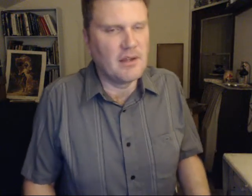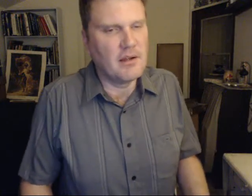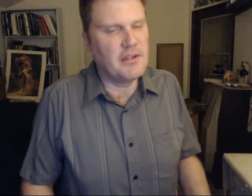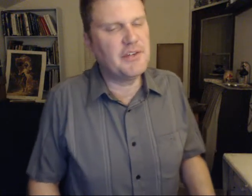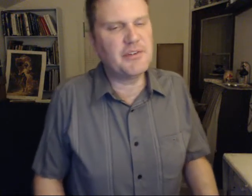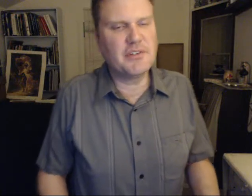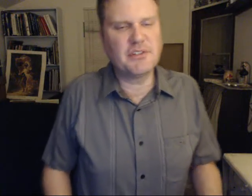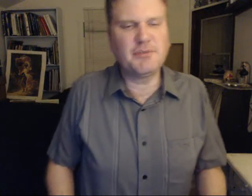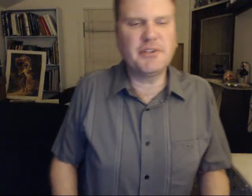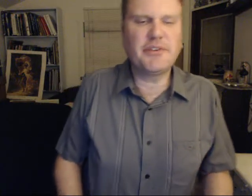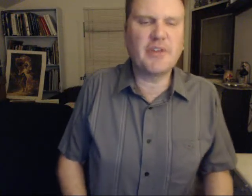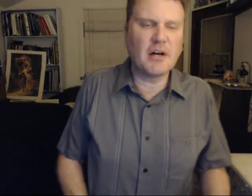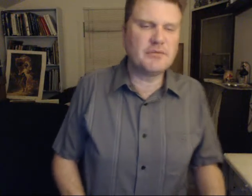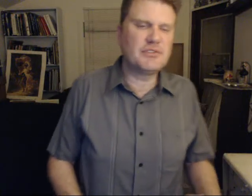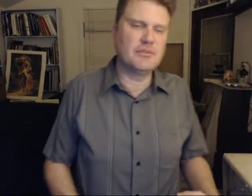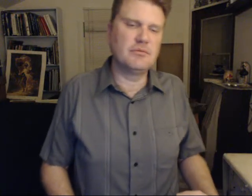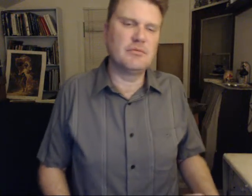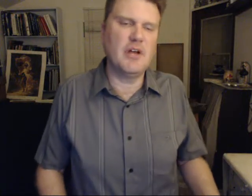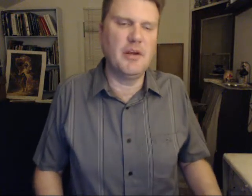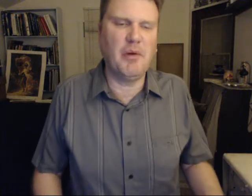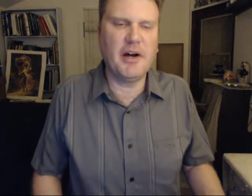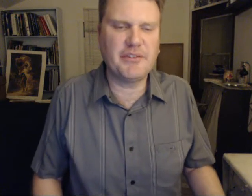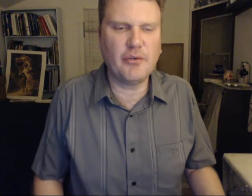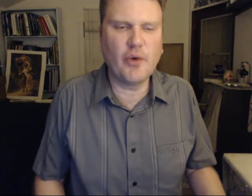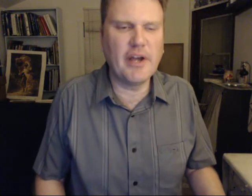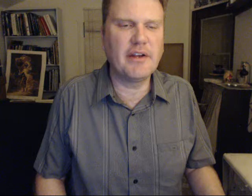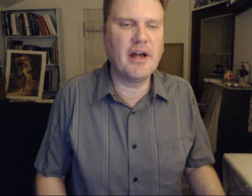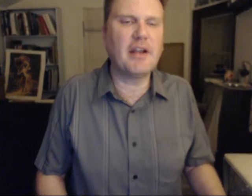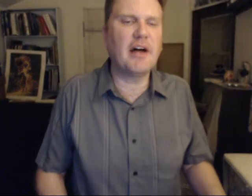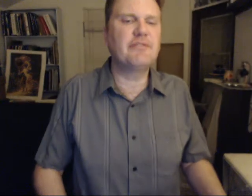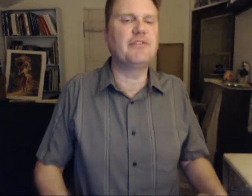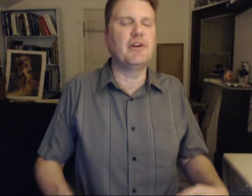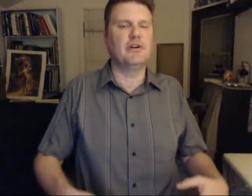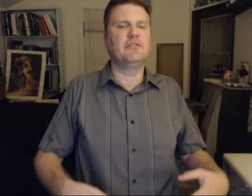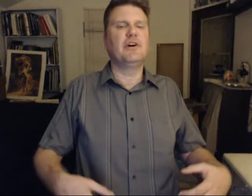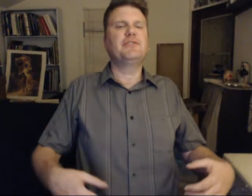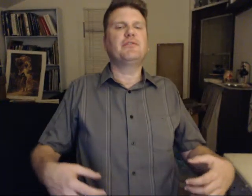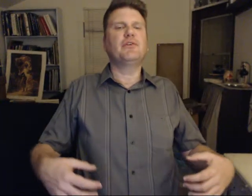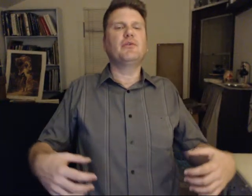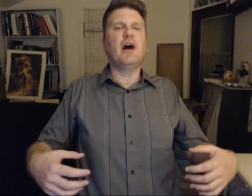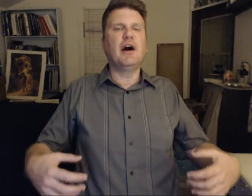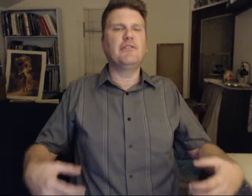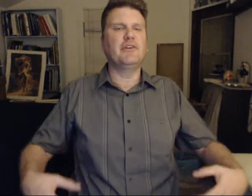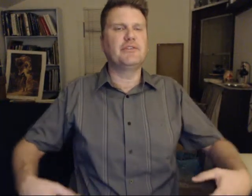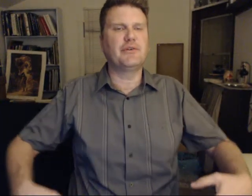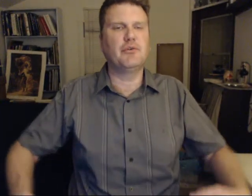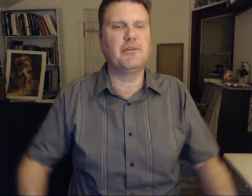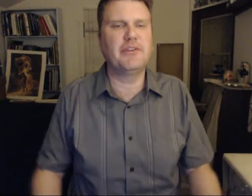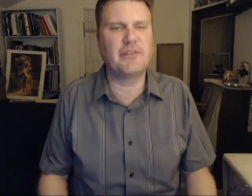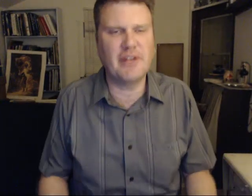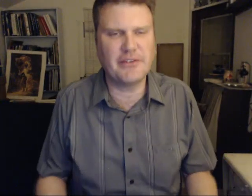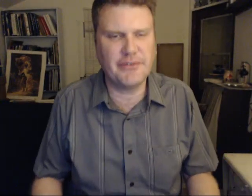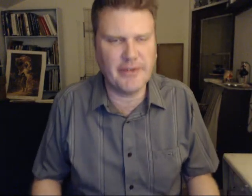Yes, can speak to them in a positive way and not have fear. The less fear you have, the easier it will be to connect with them.